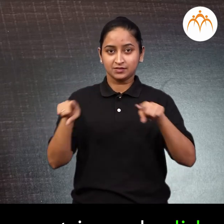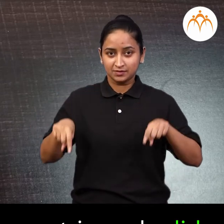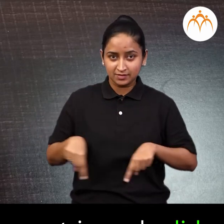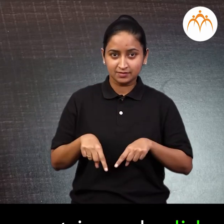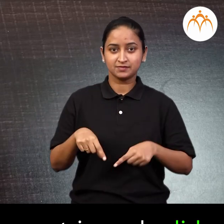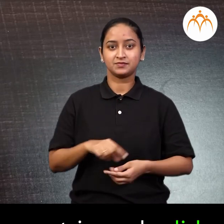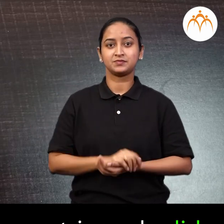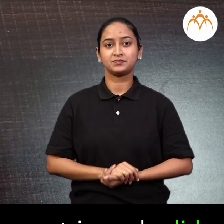lid.